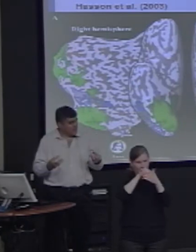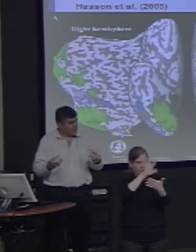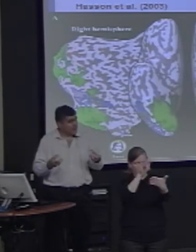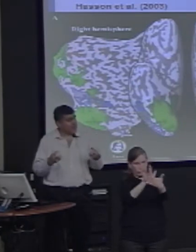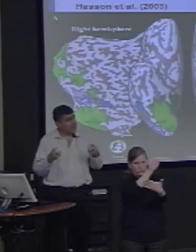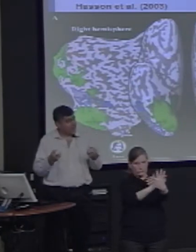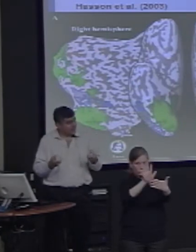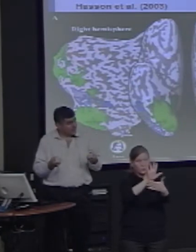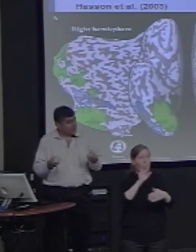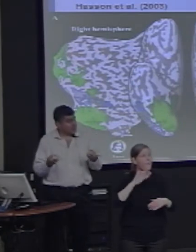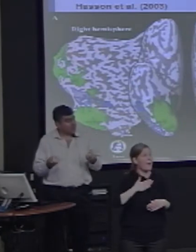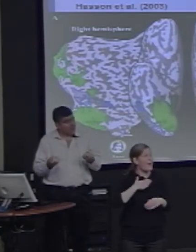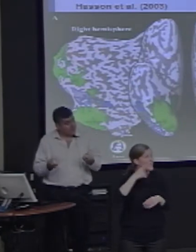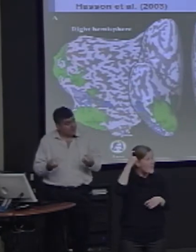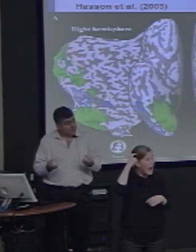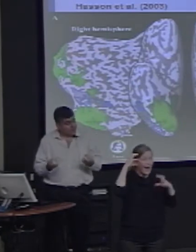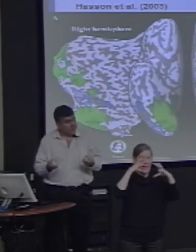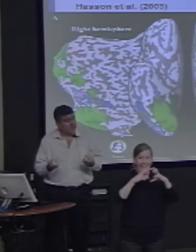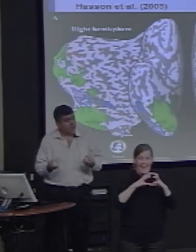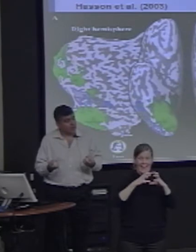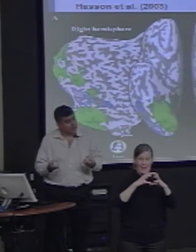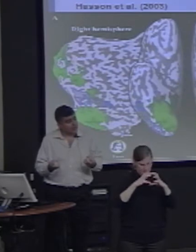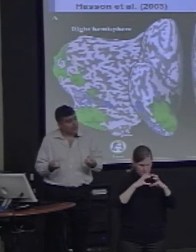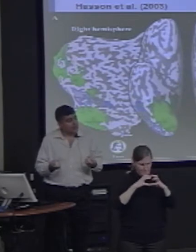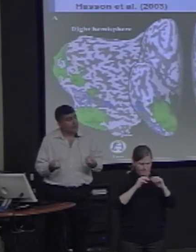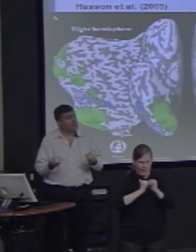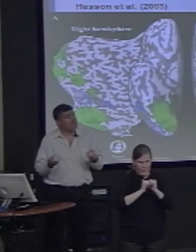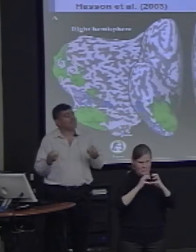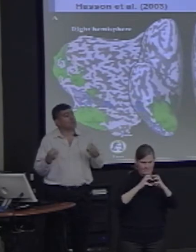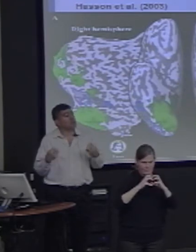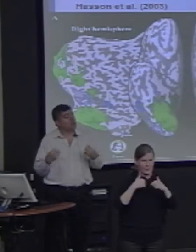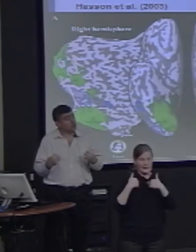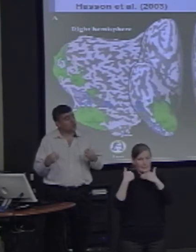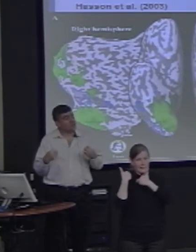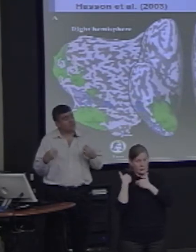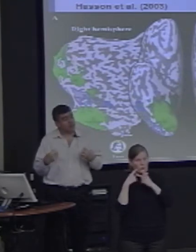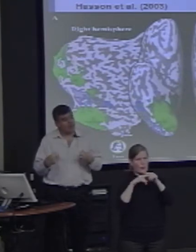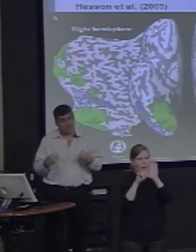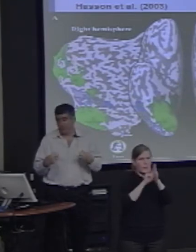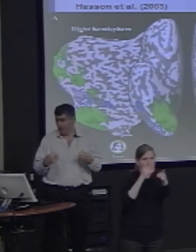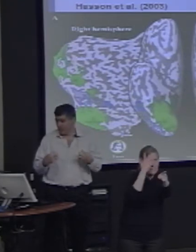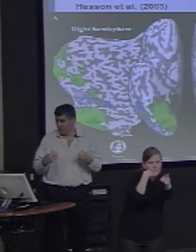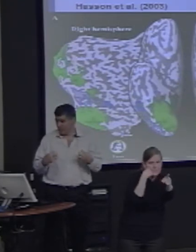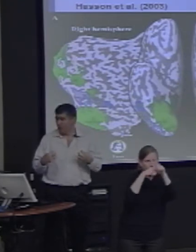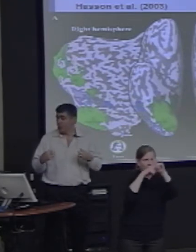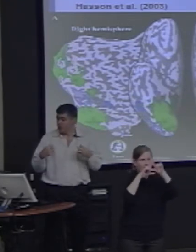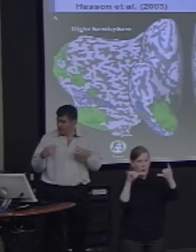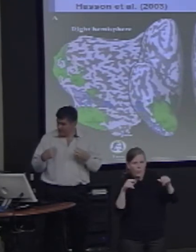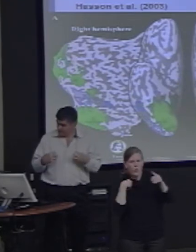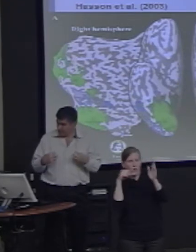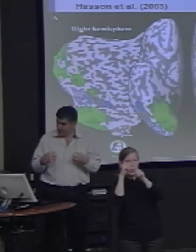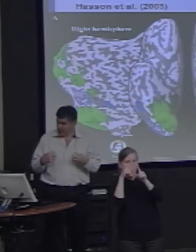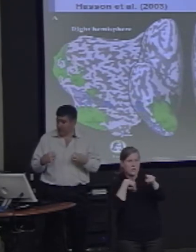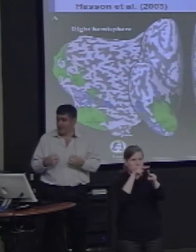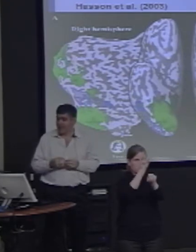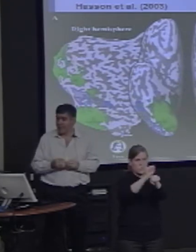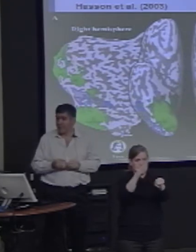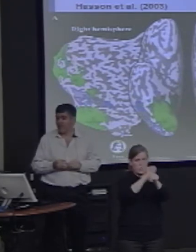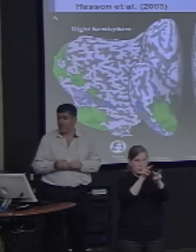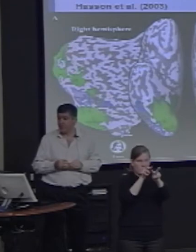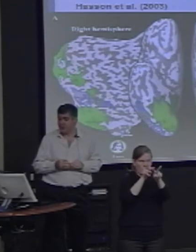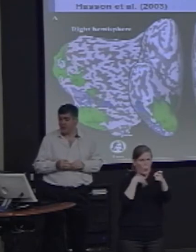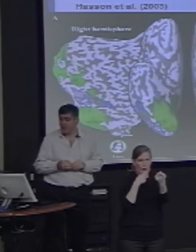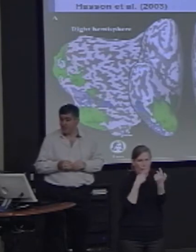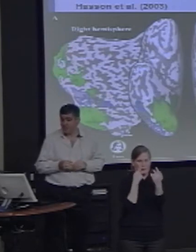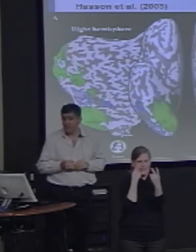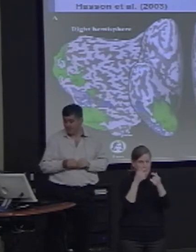organized the areas responsive for these categories to be as close as possible to the information that they need